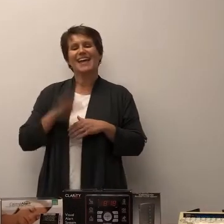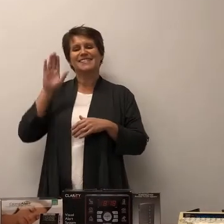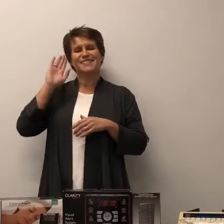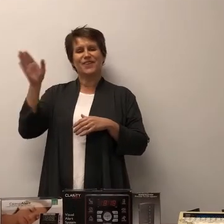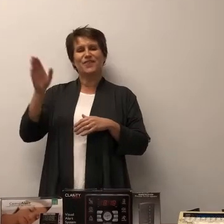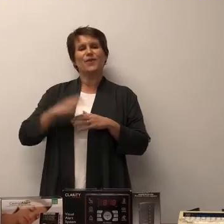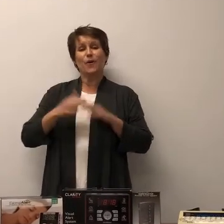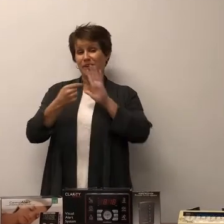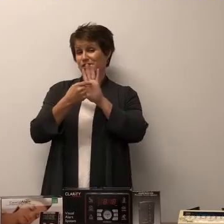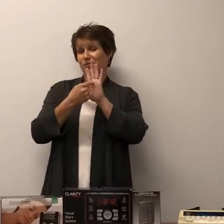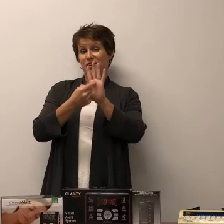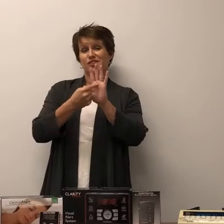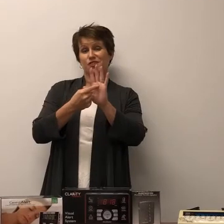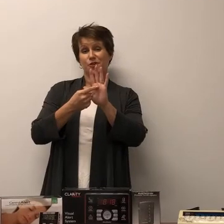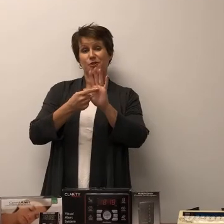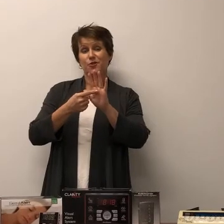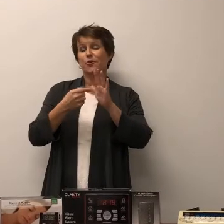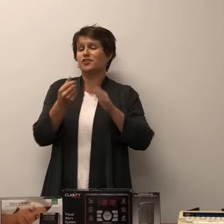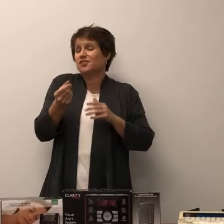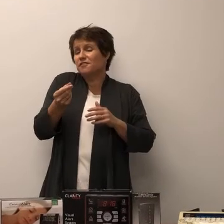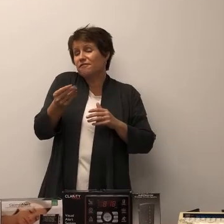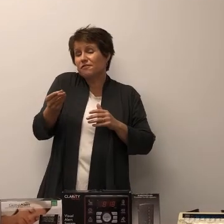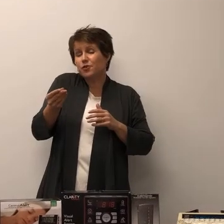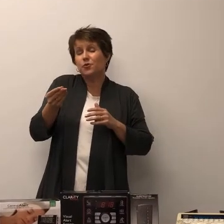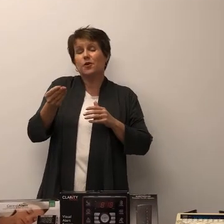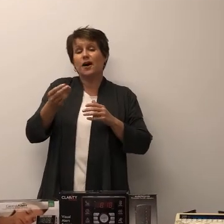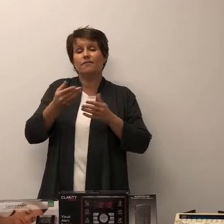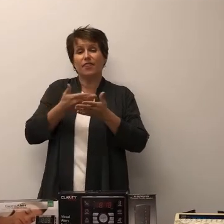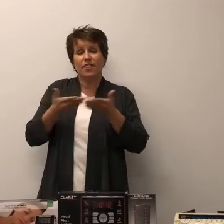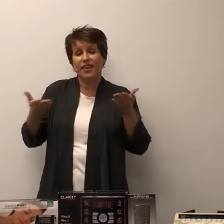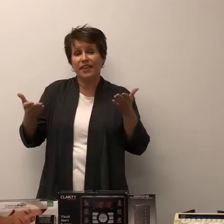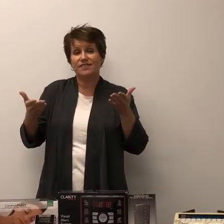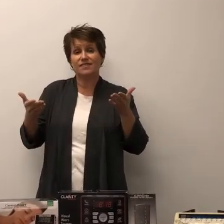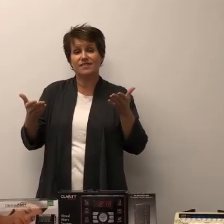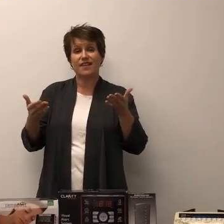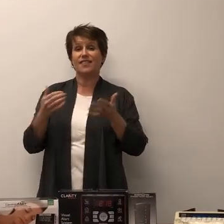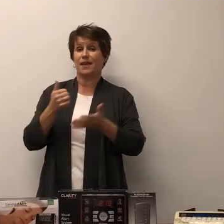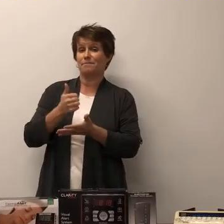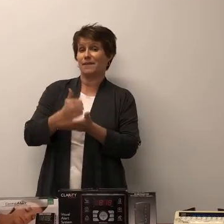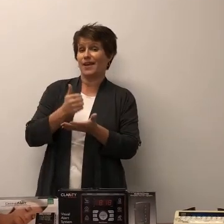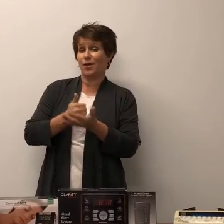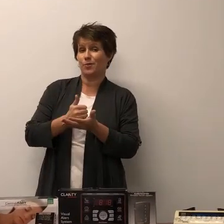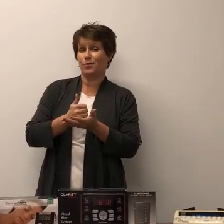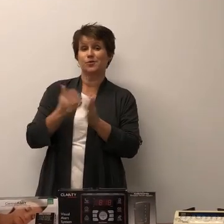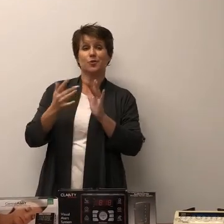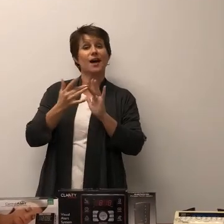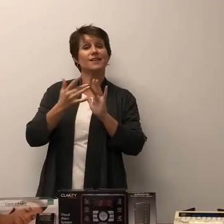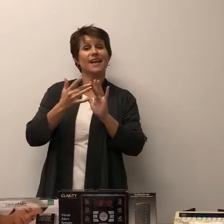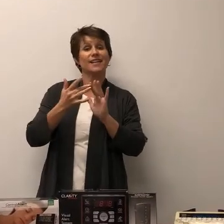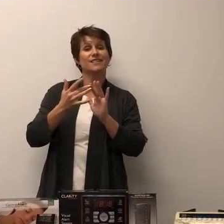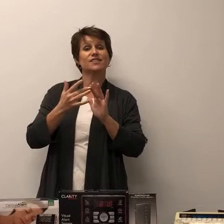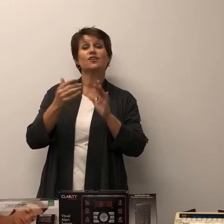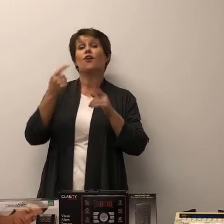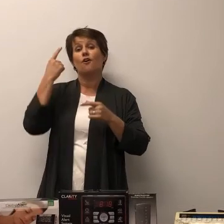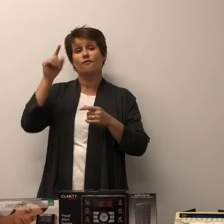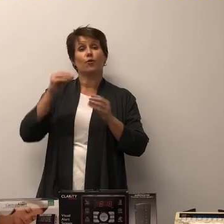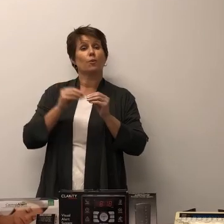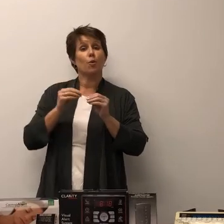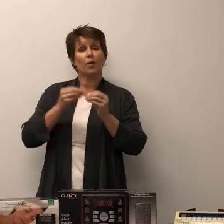So we just wanted to show you just a few of the things that may help you. So contact us for more